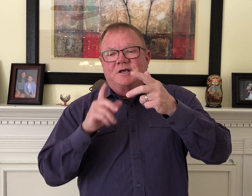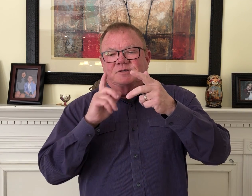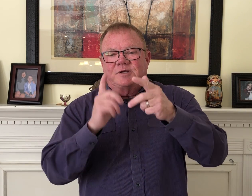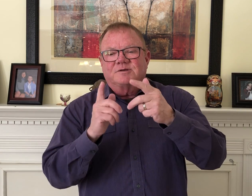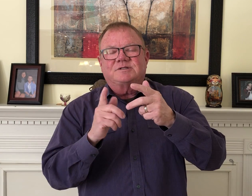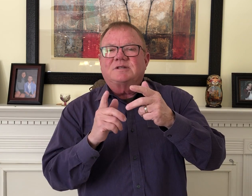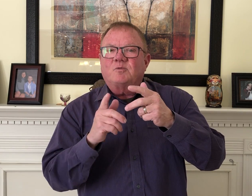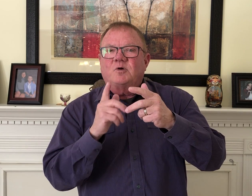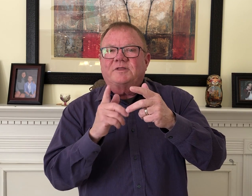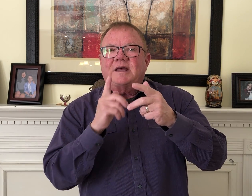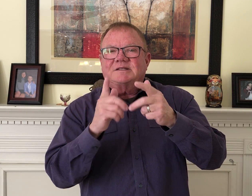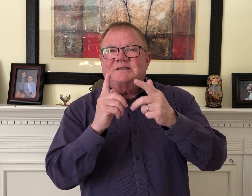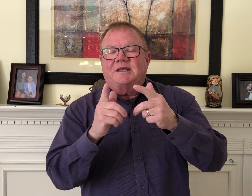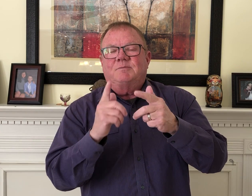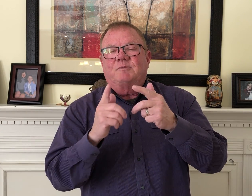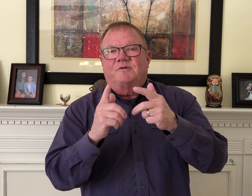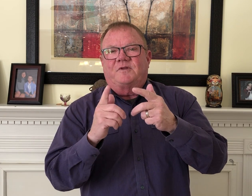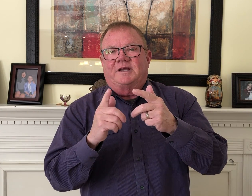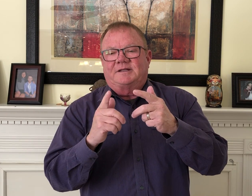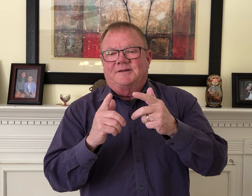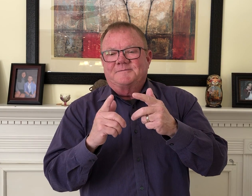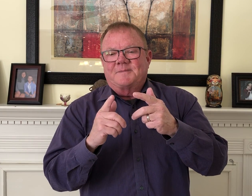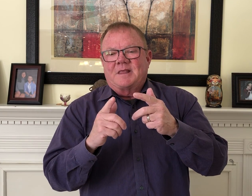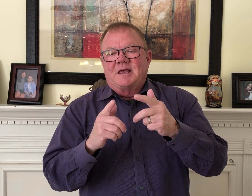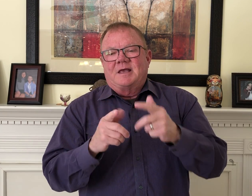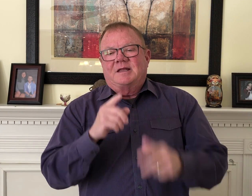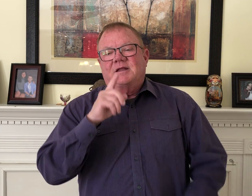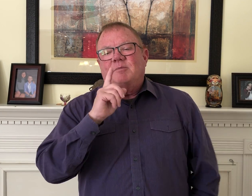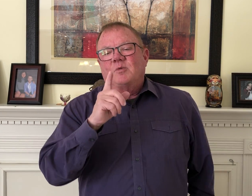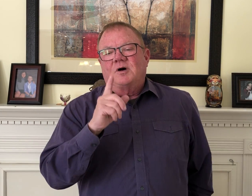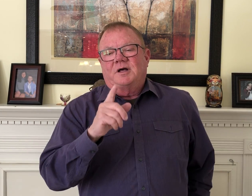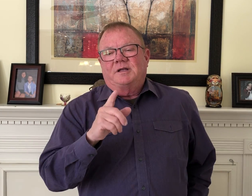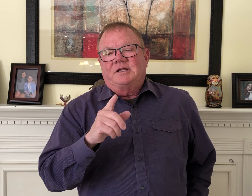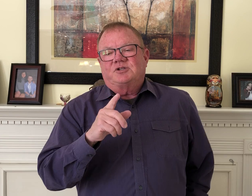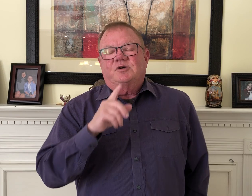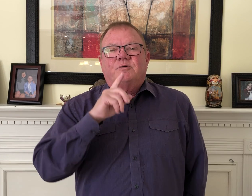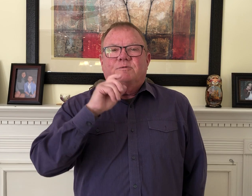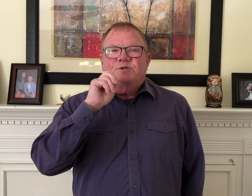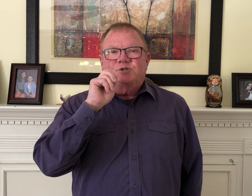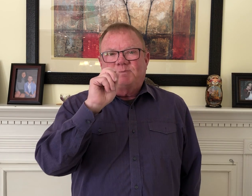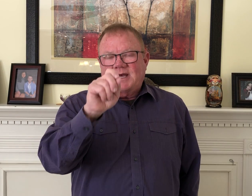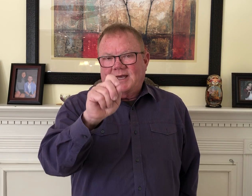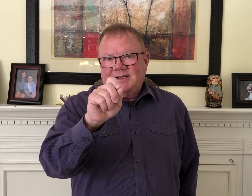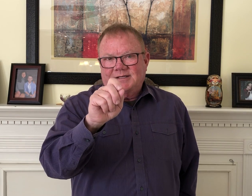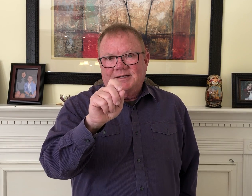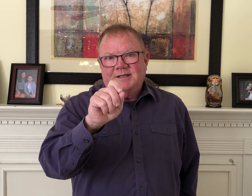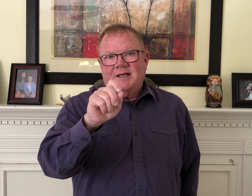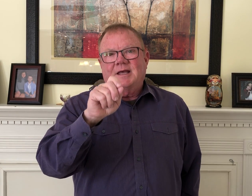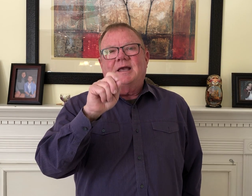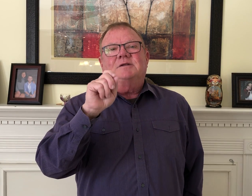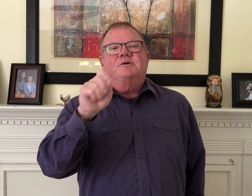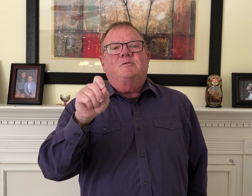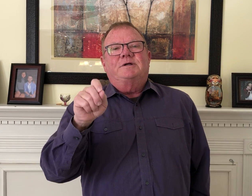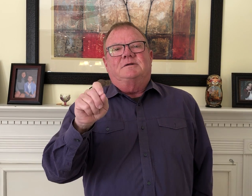So here's what that statement reflected. At number one, it showed respect and goodwill.